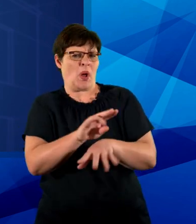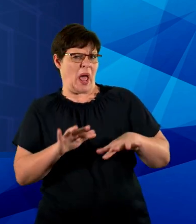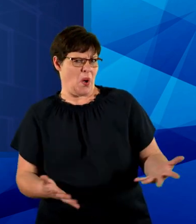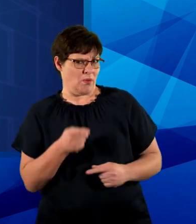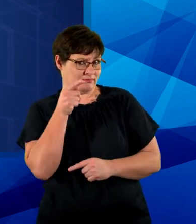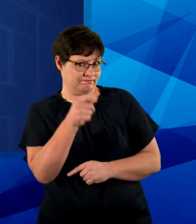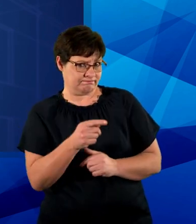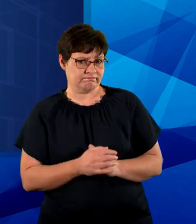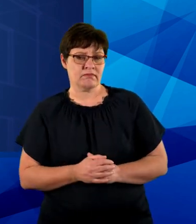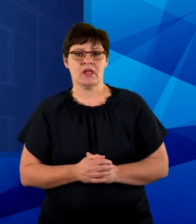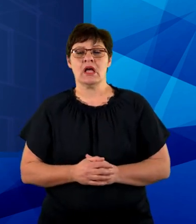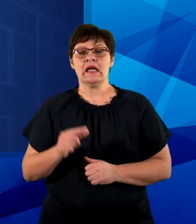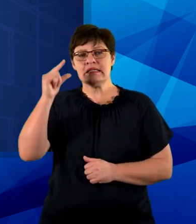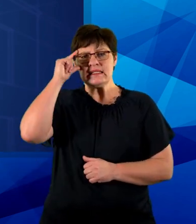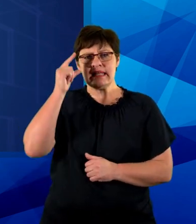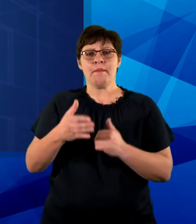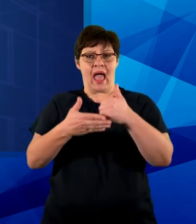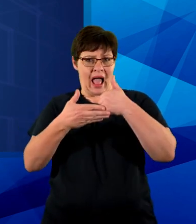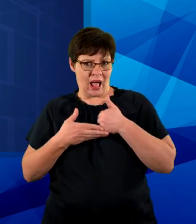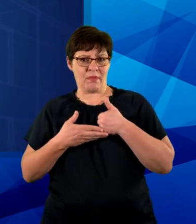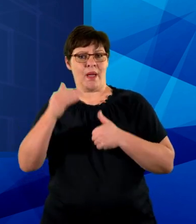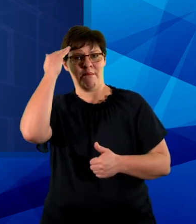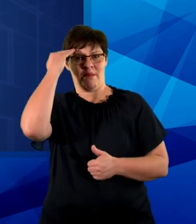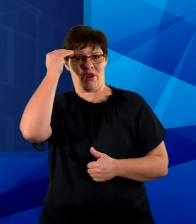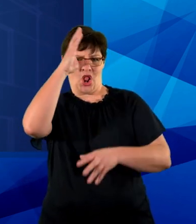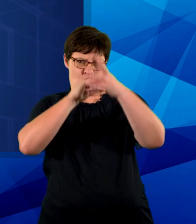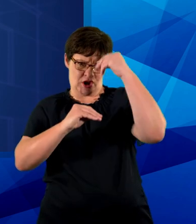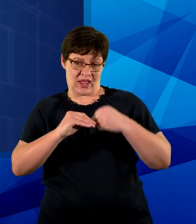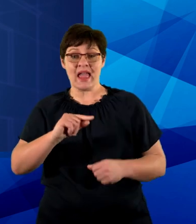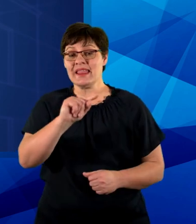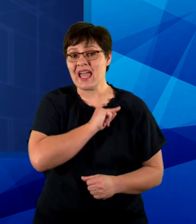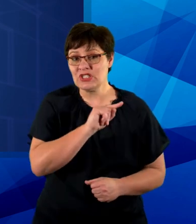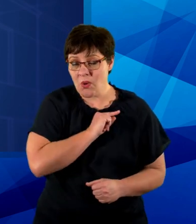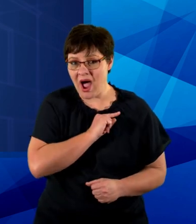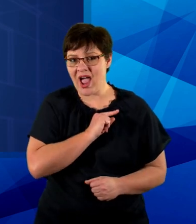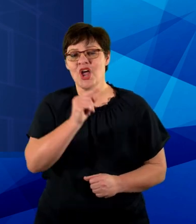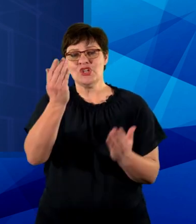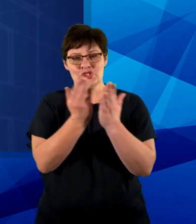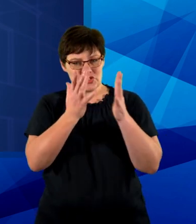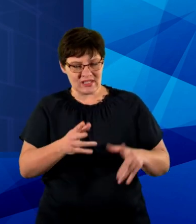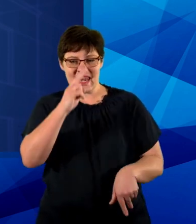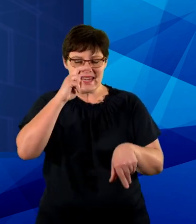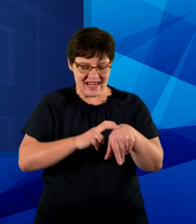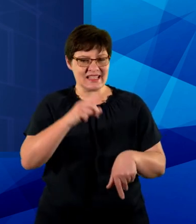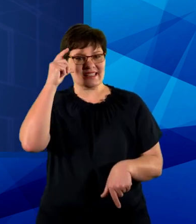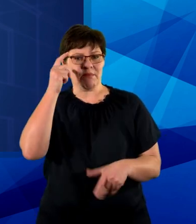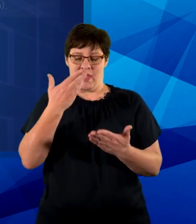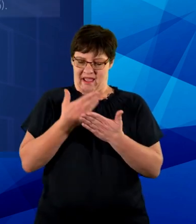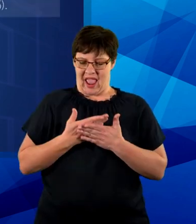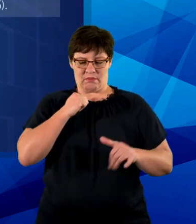Sleep aids memory and learning. Therefore students need sleep to perform. However, some students